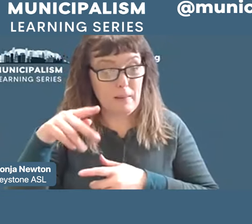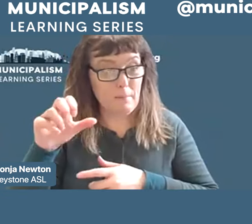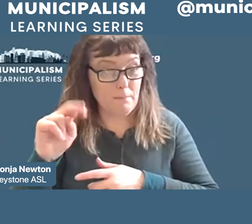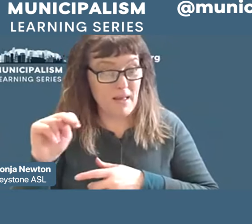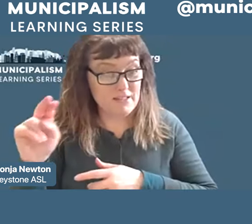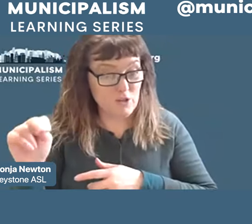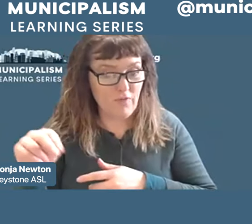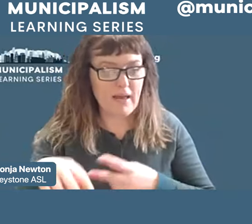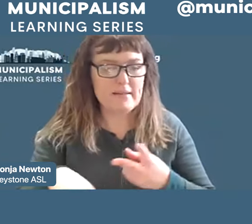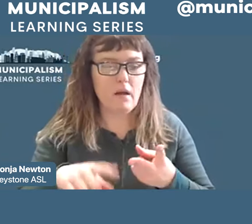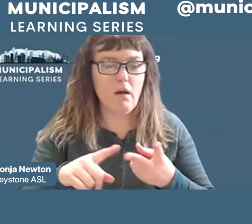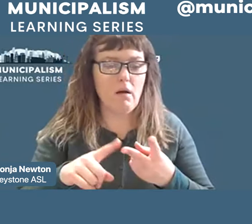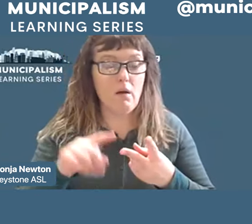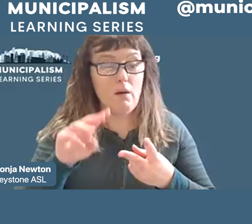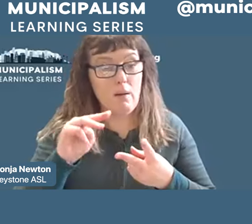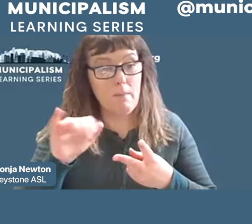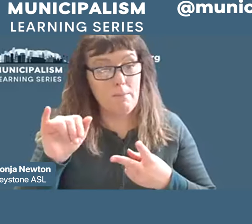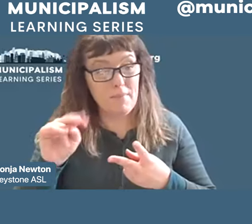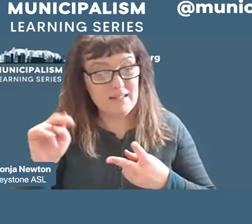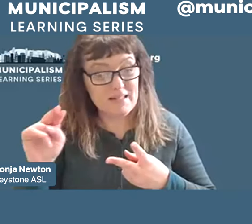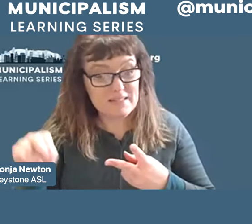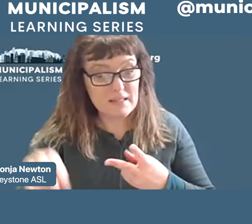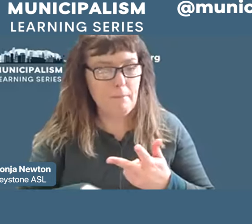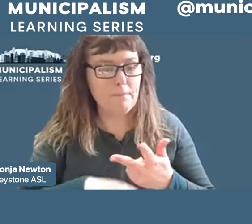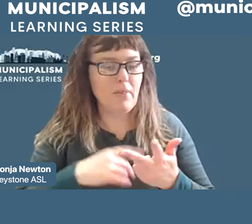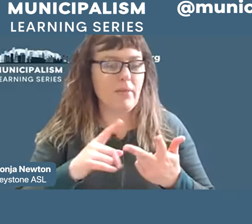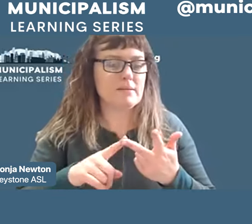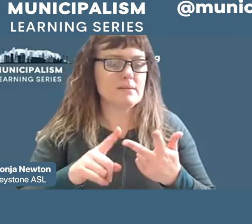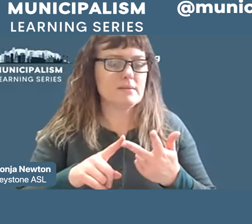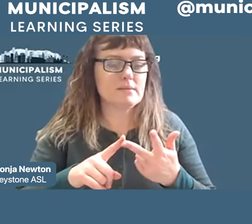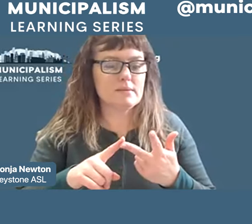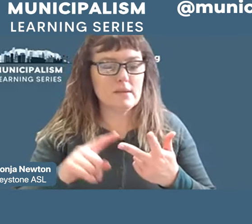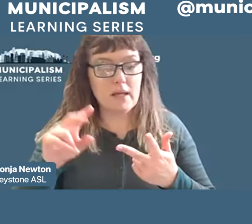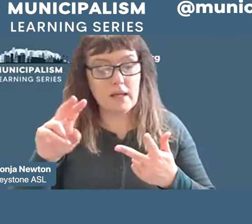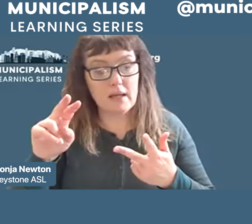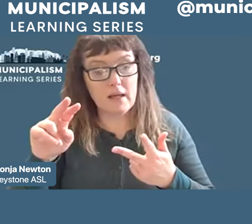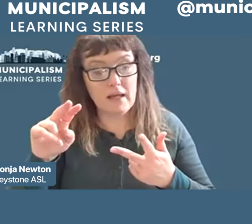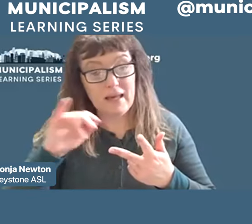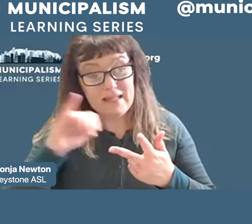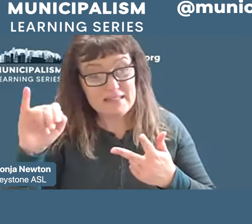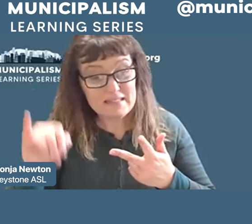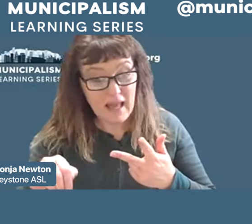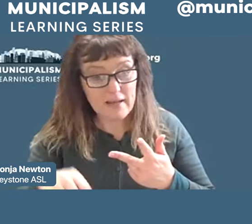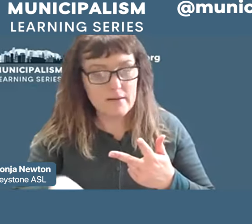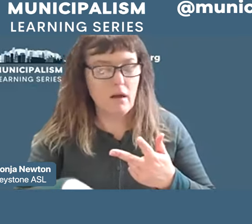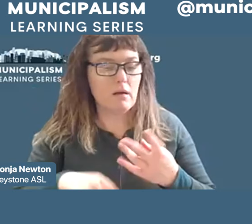Davenport, Newcastle, Indiana, Columbus, Ohio, and Bridgeport, Connecticut, among others.